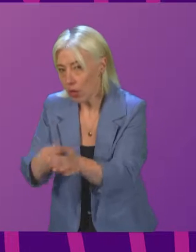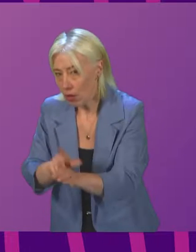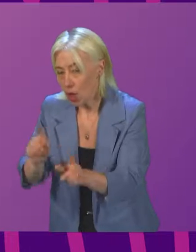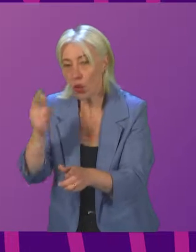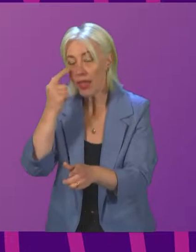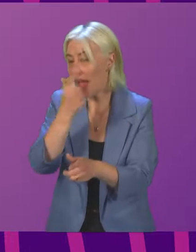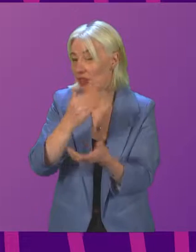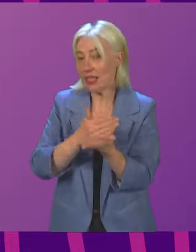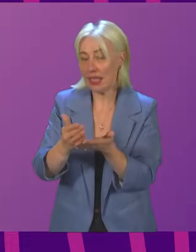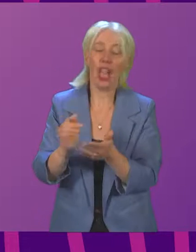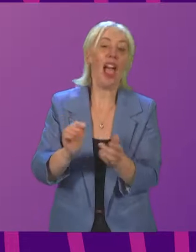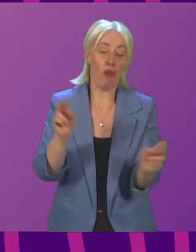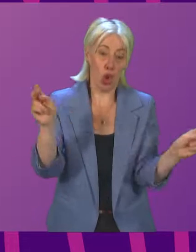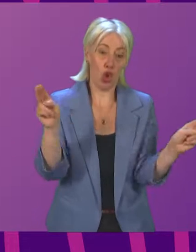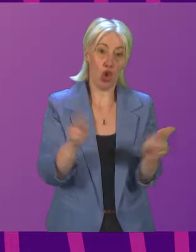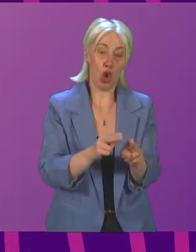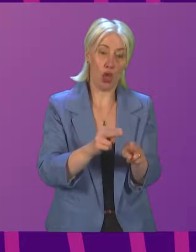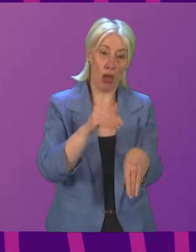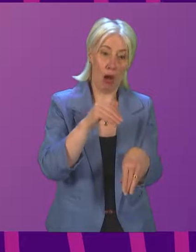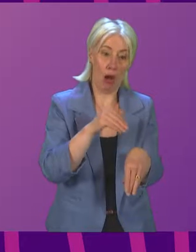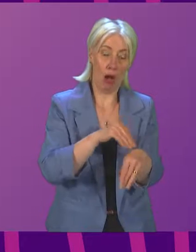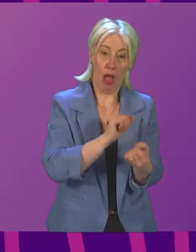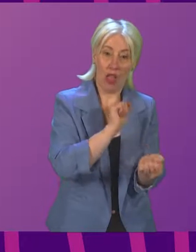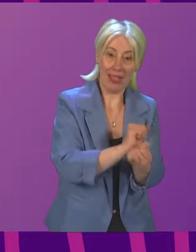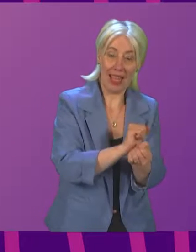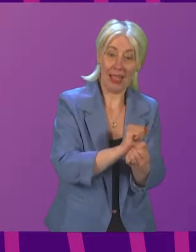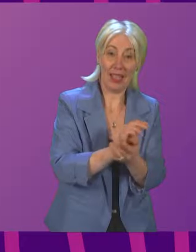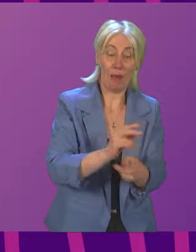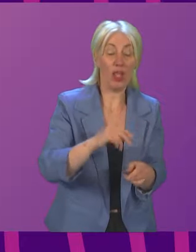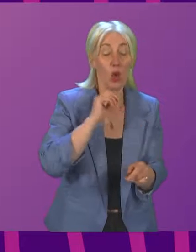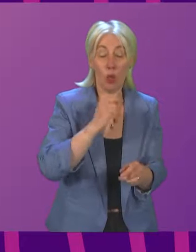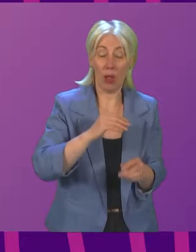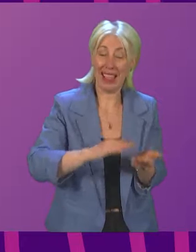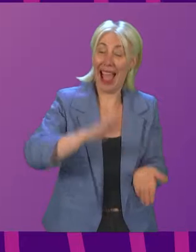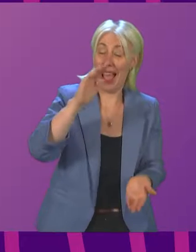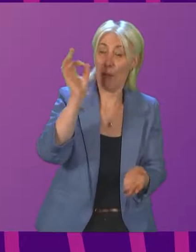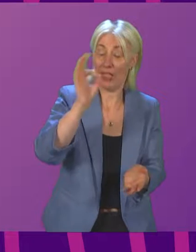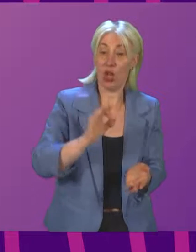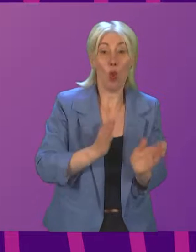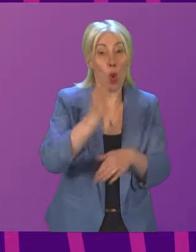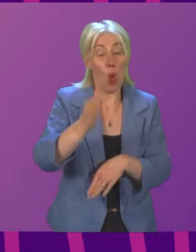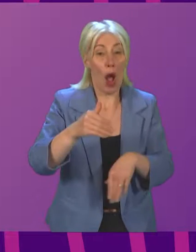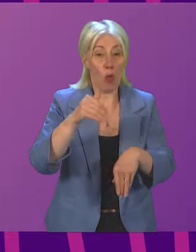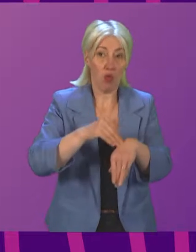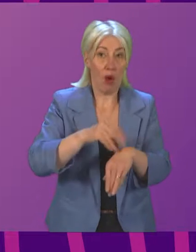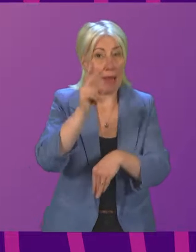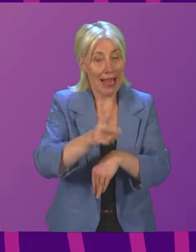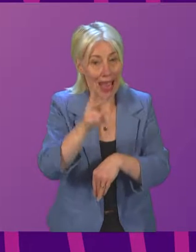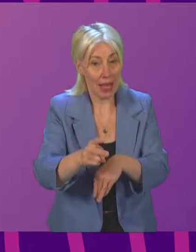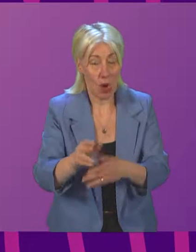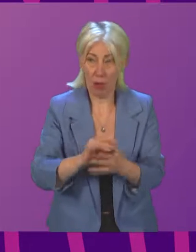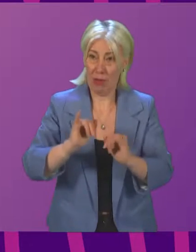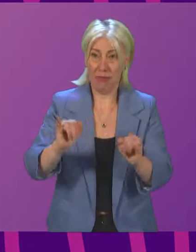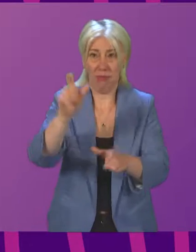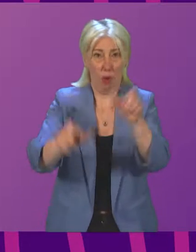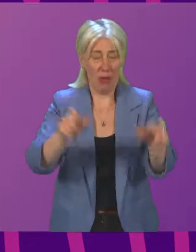officer. The shorter the sentence, the higher the re-offending rate, which undoubtedly further traumatises victims of crime and does